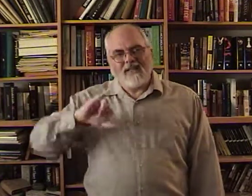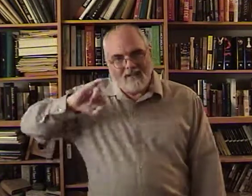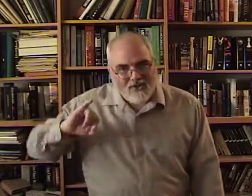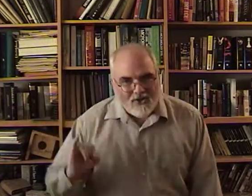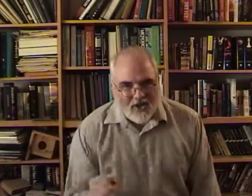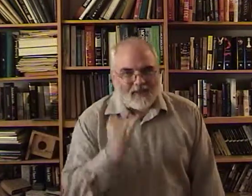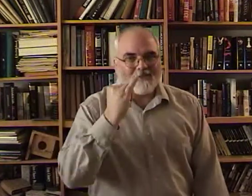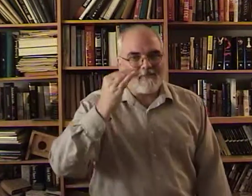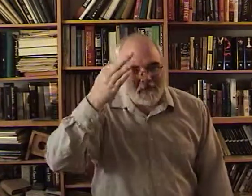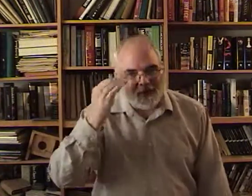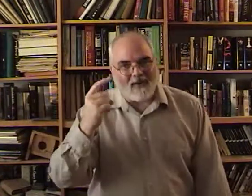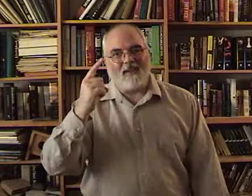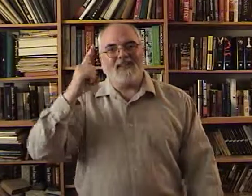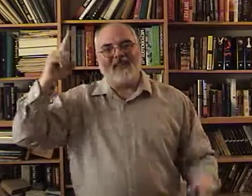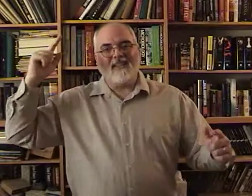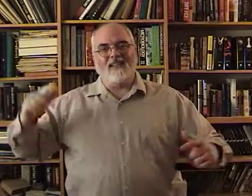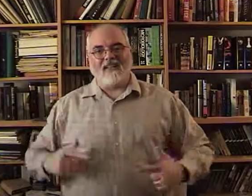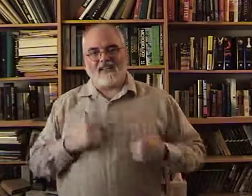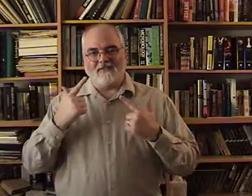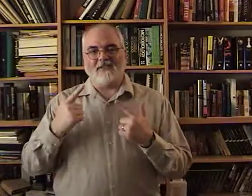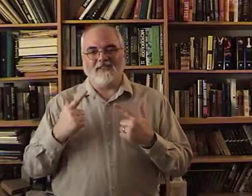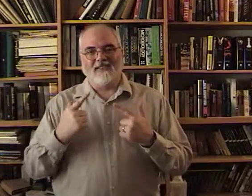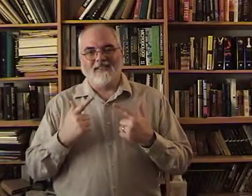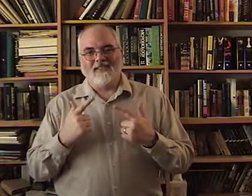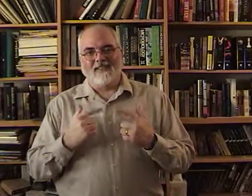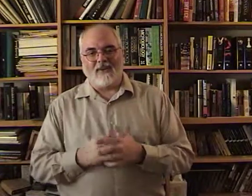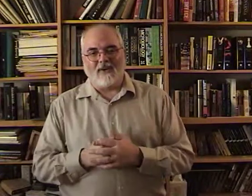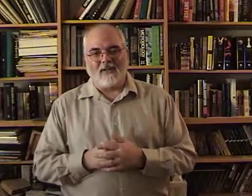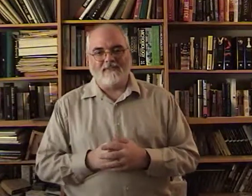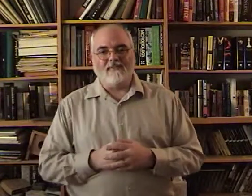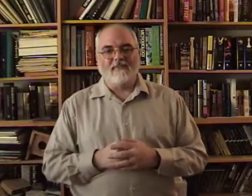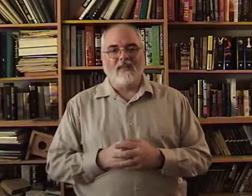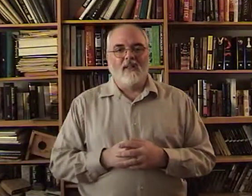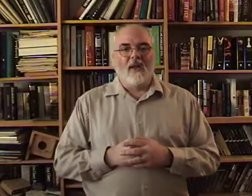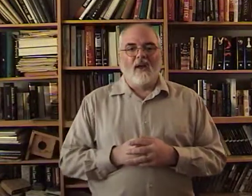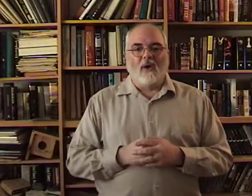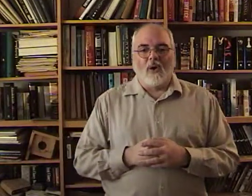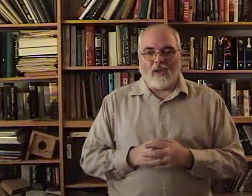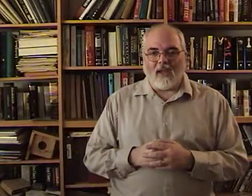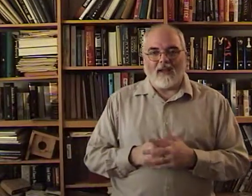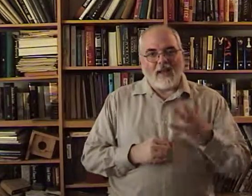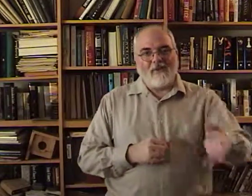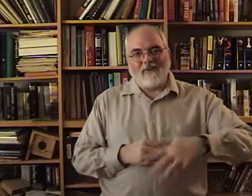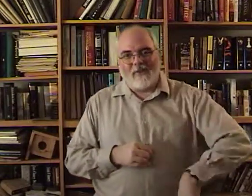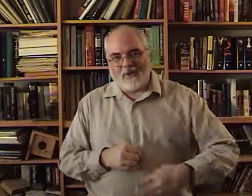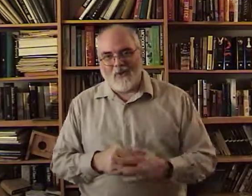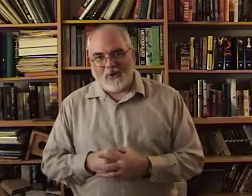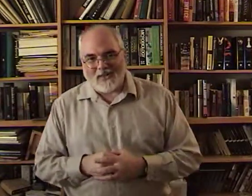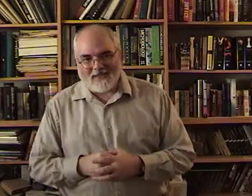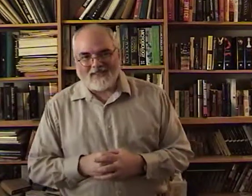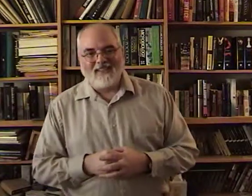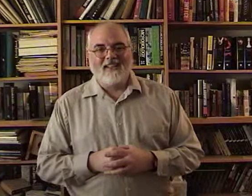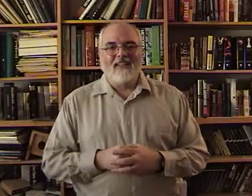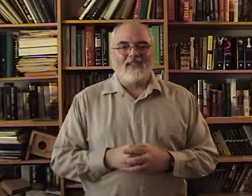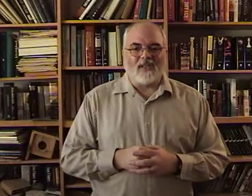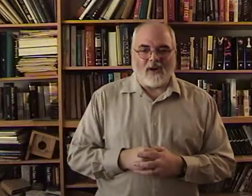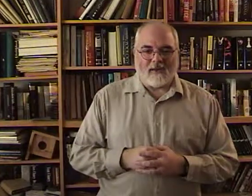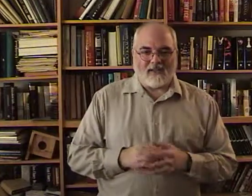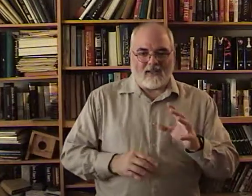It's. Just because he lives. Alright. Okay. Now we've done the chorus. Sorry about that